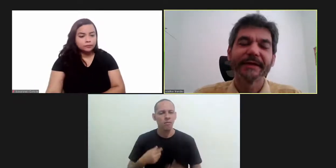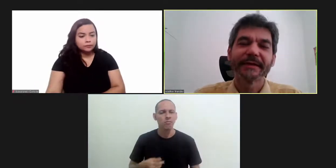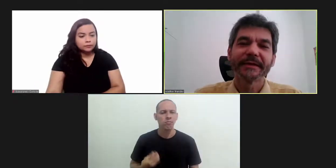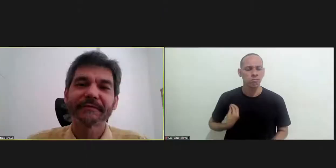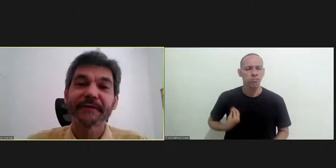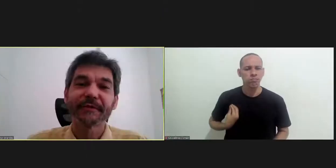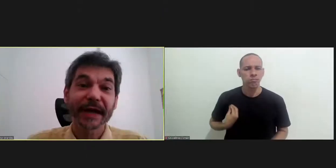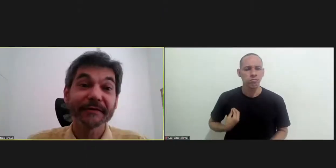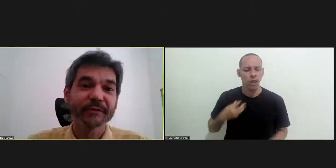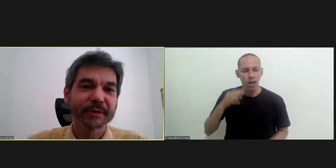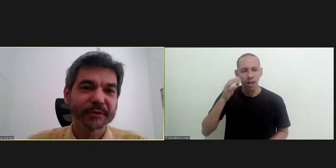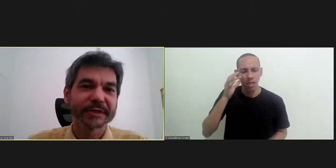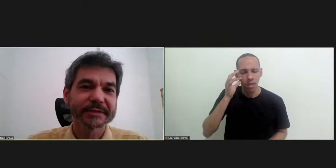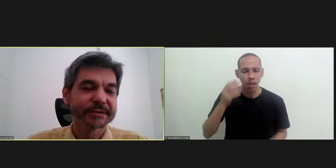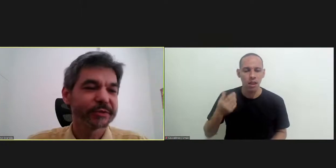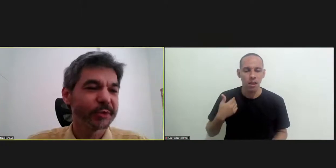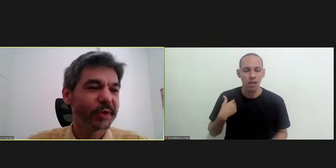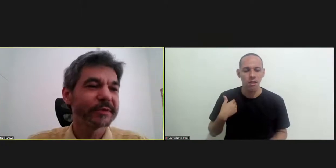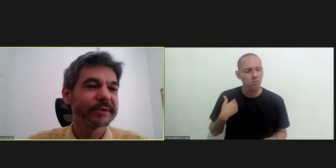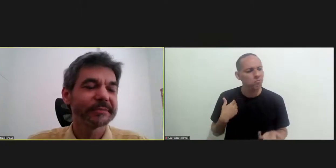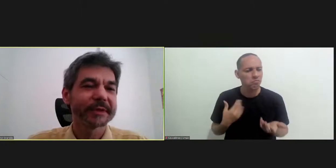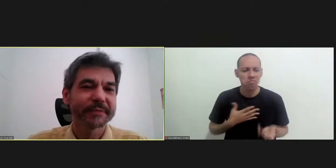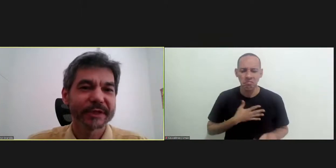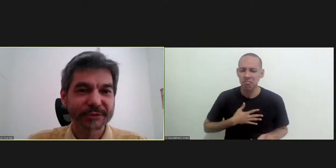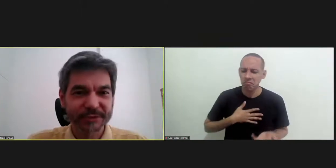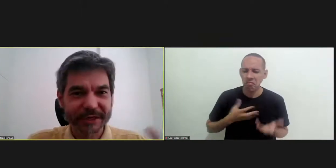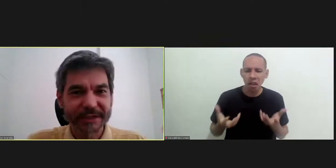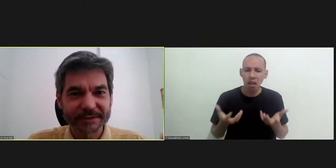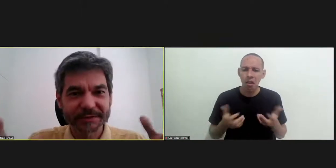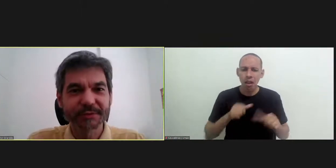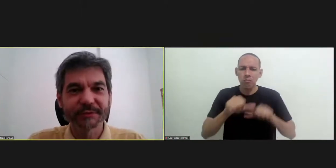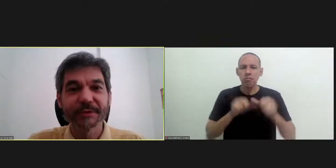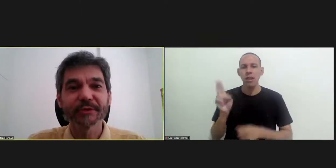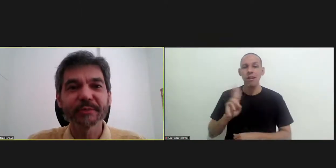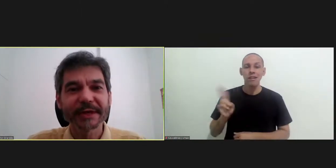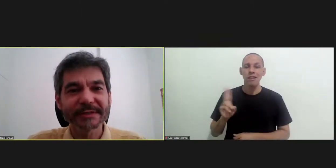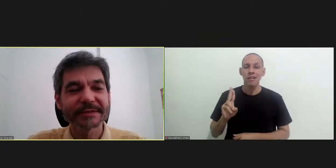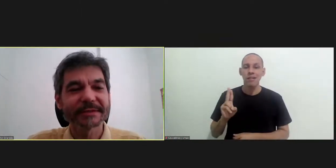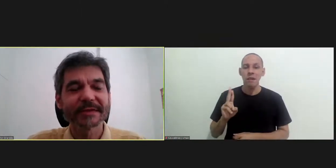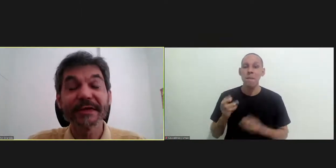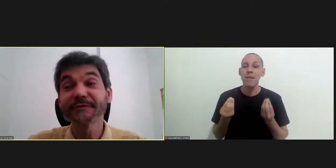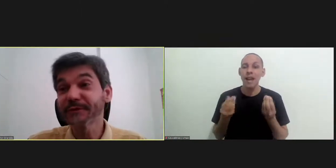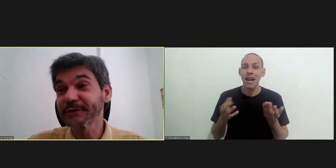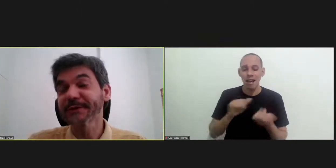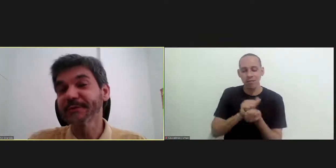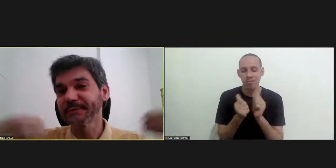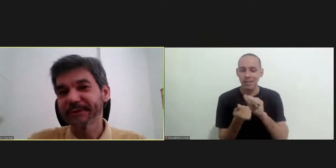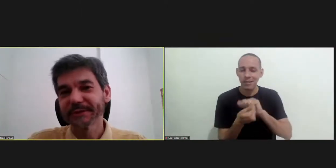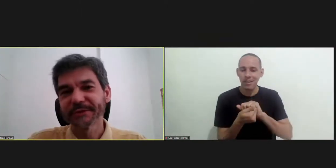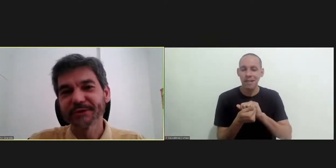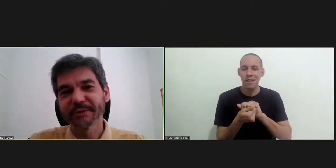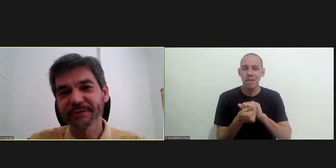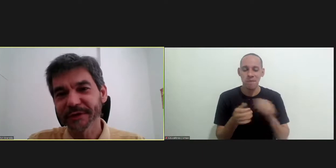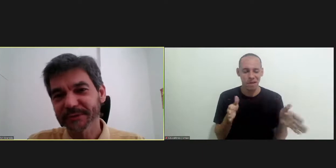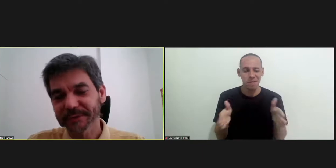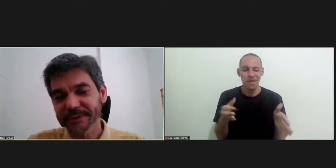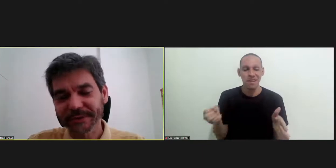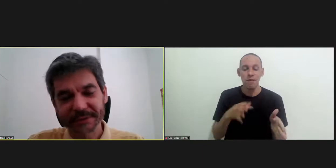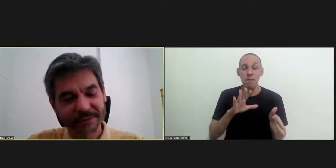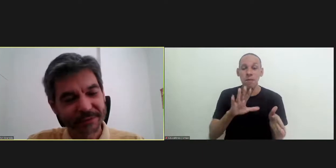which i personally was favorable to a name change to be able to adjust it to this new period